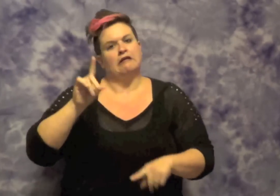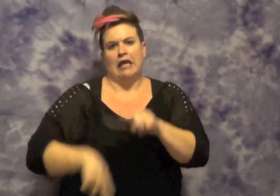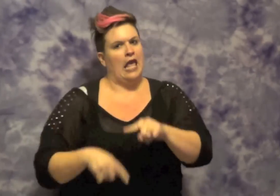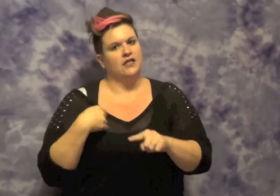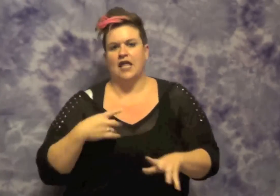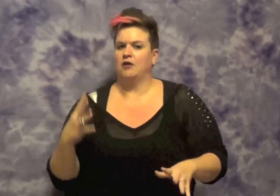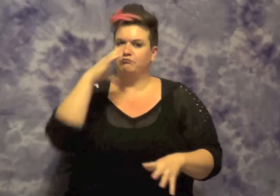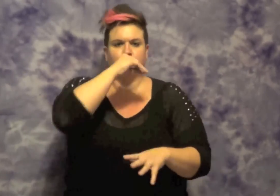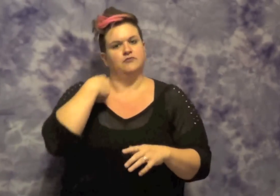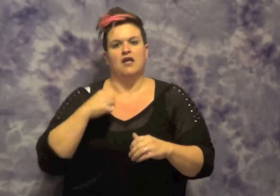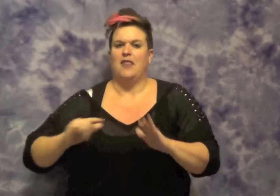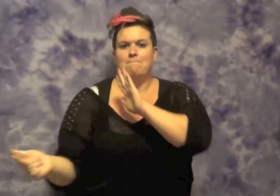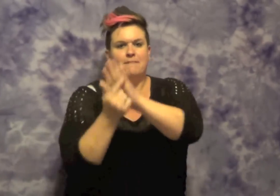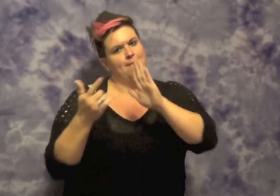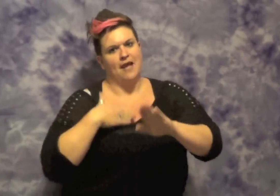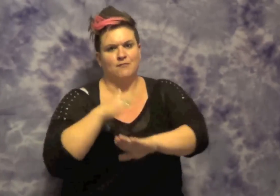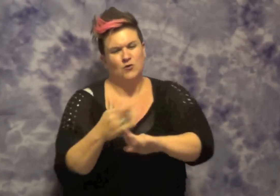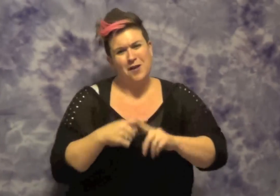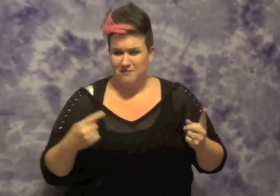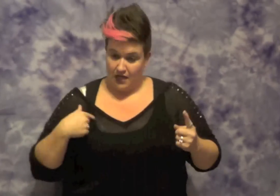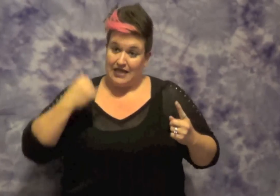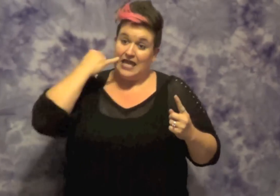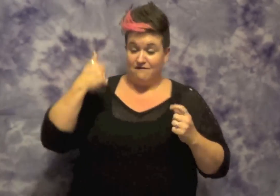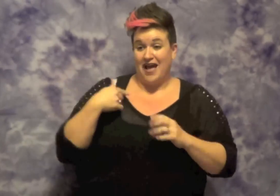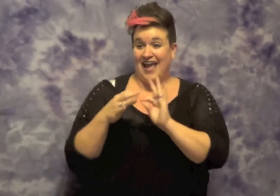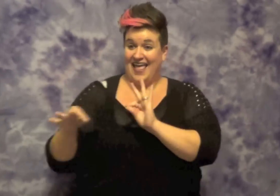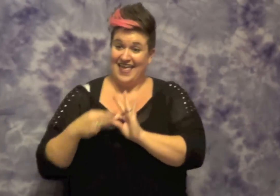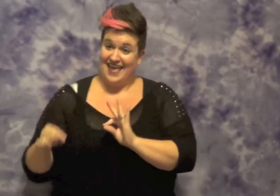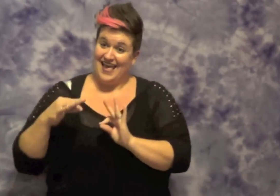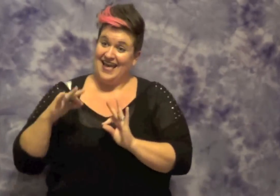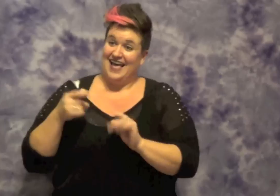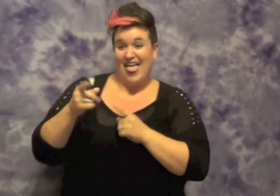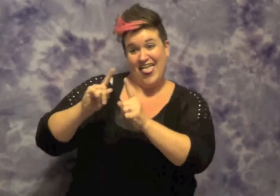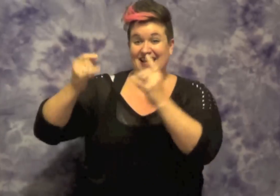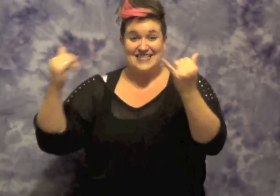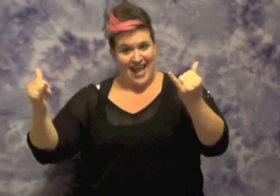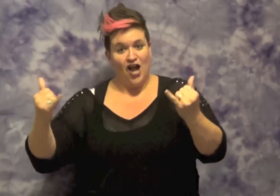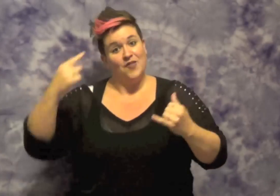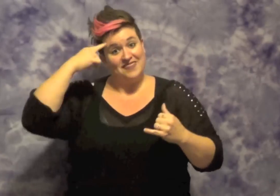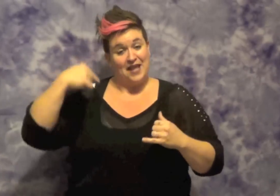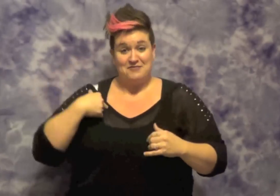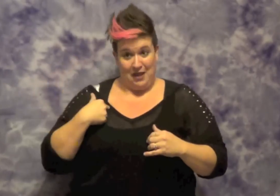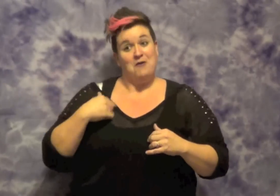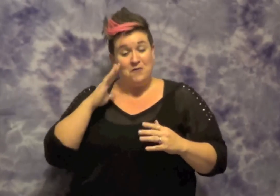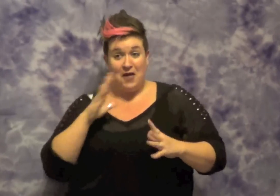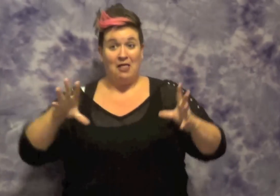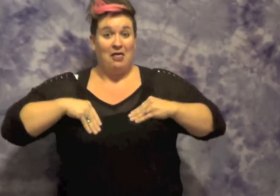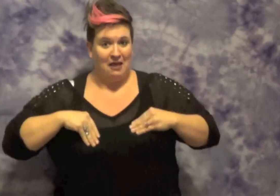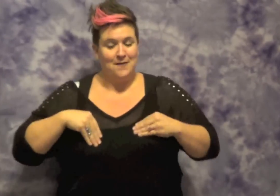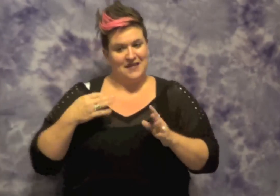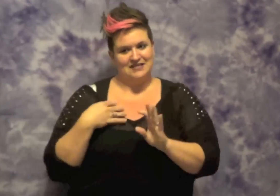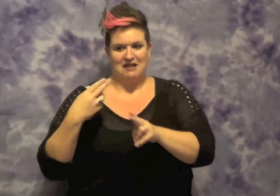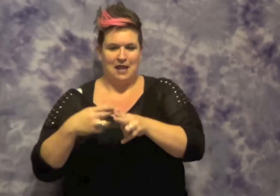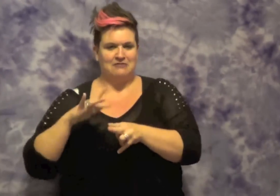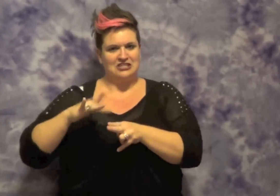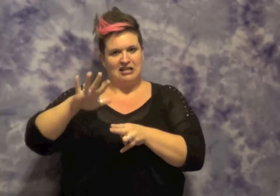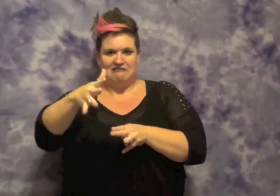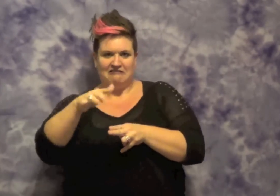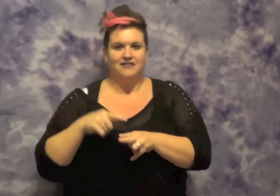-47, a revolver and a nine. See if I get away with it now that I ain't as big as I was. I'm morphing into an immortal coming through the